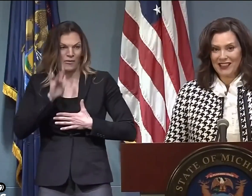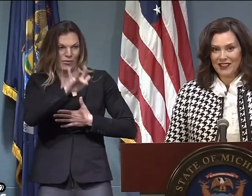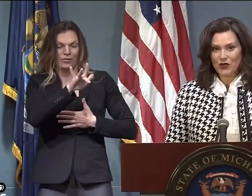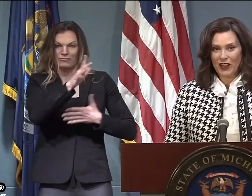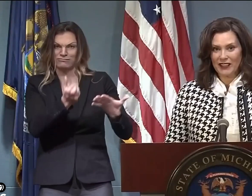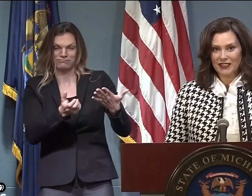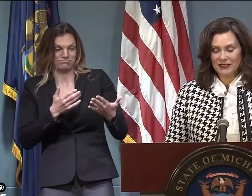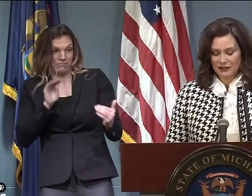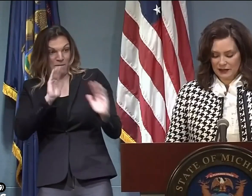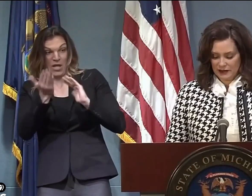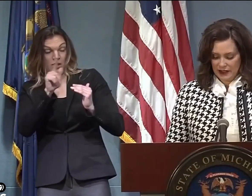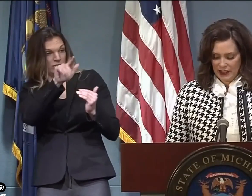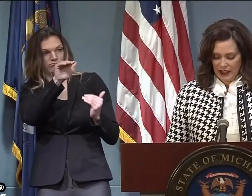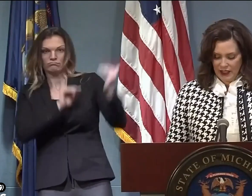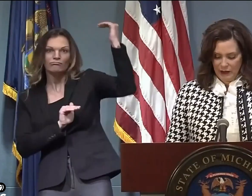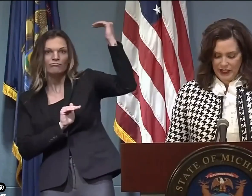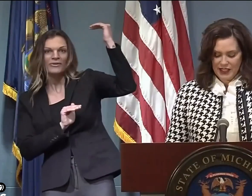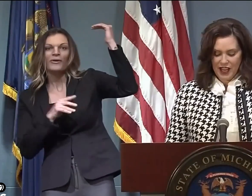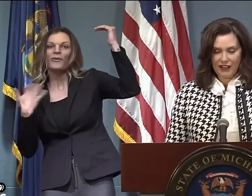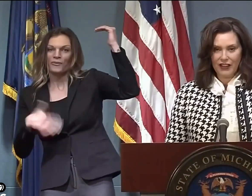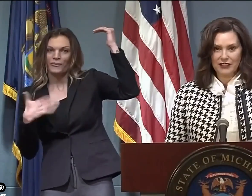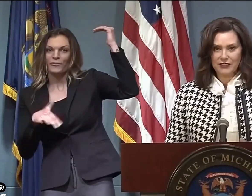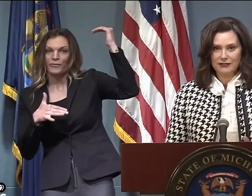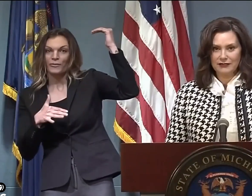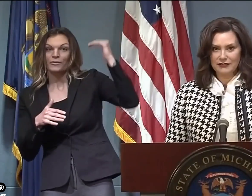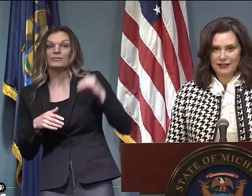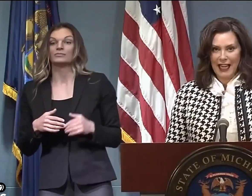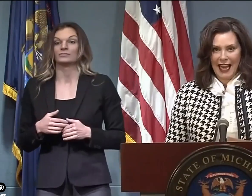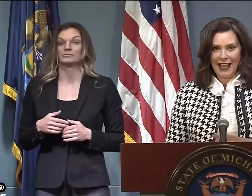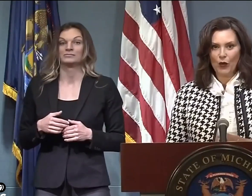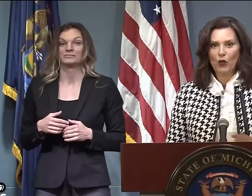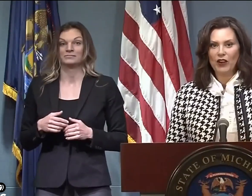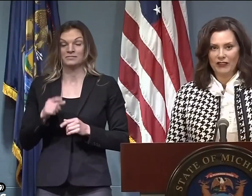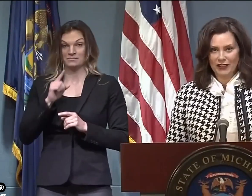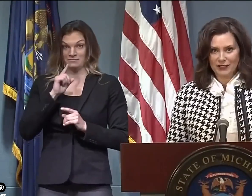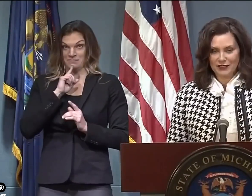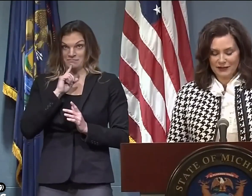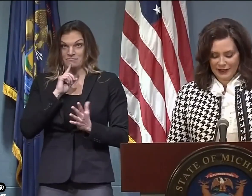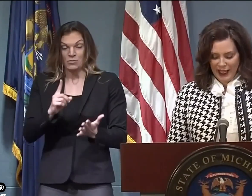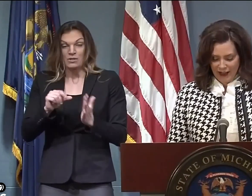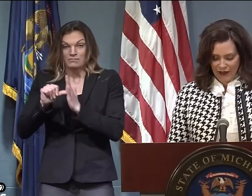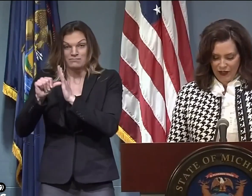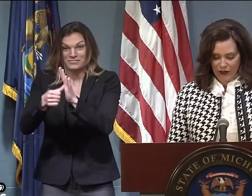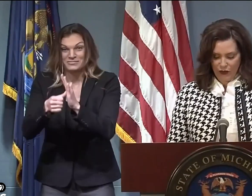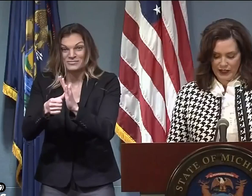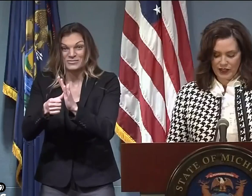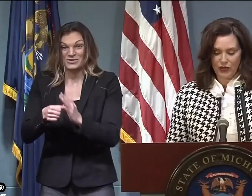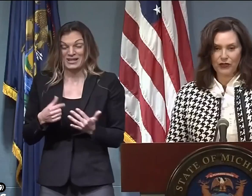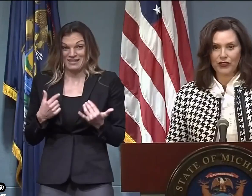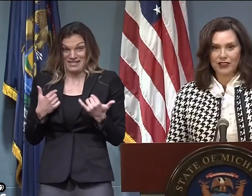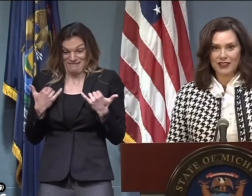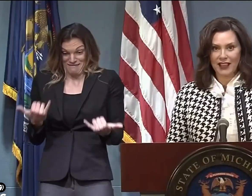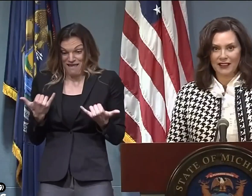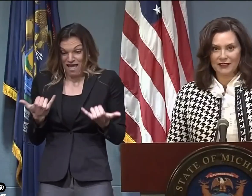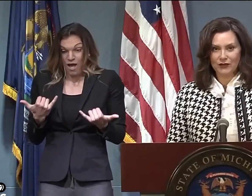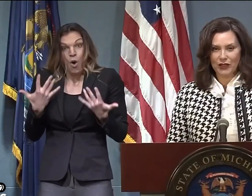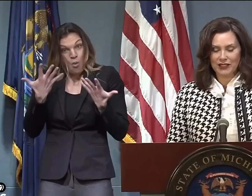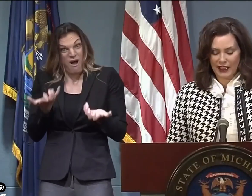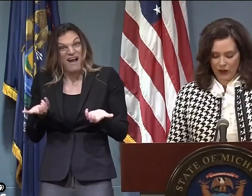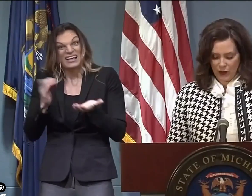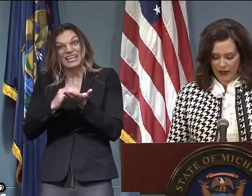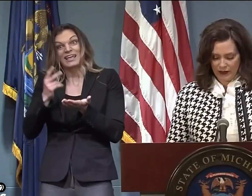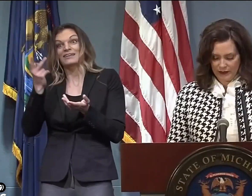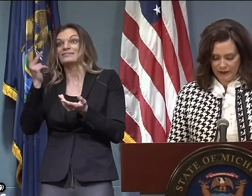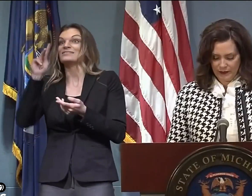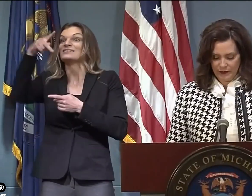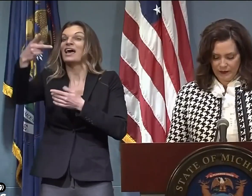But that's why, precisely, we have to get this right. Because none of us, not one of us, ever